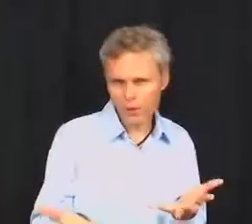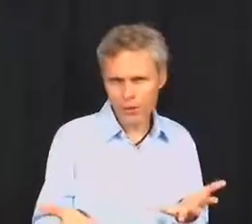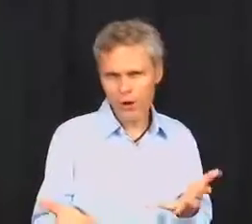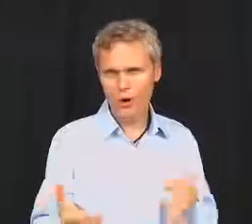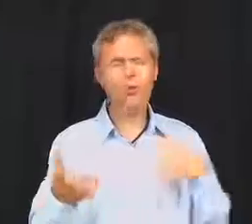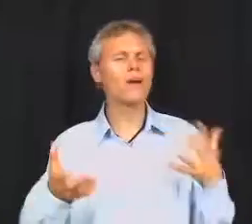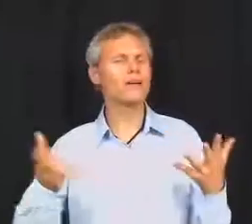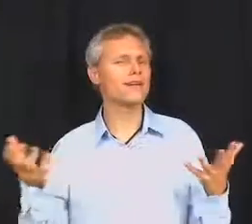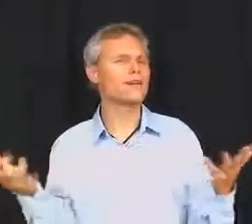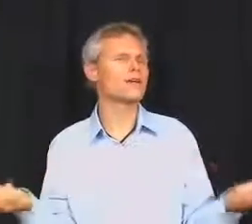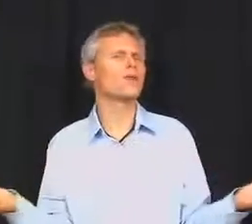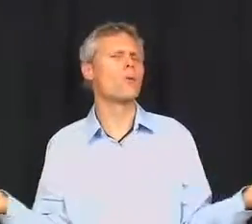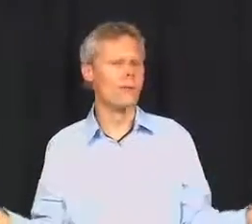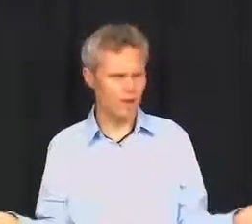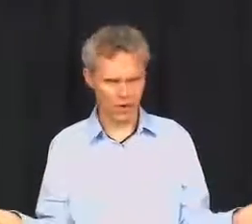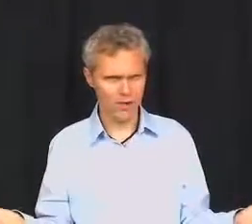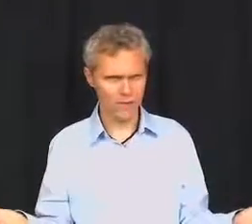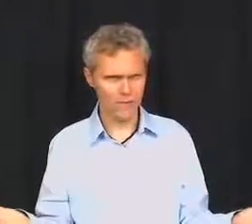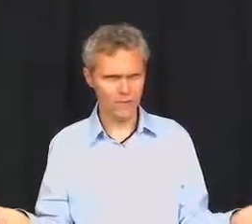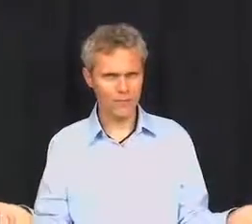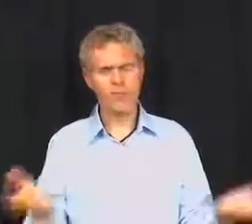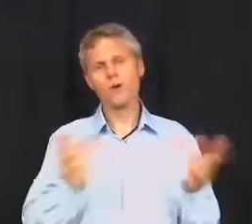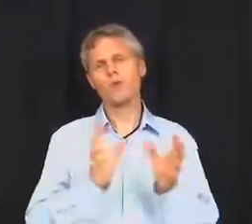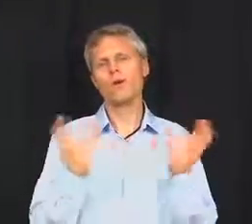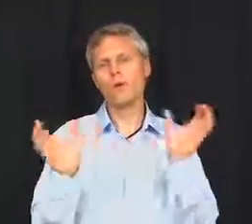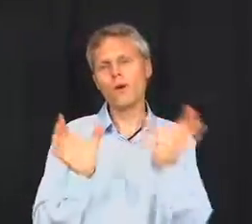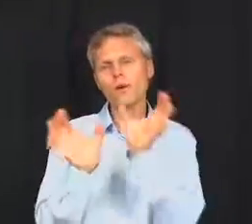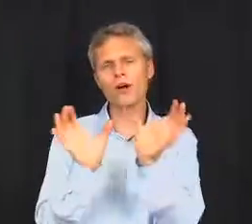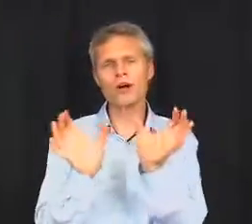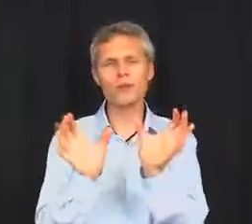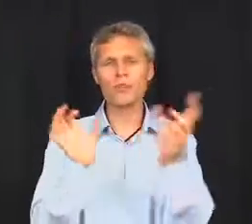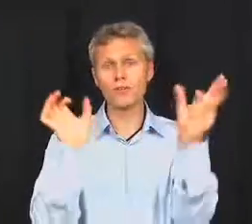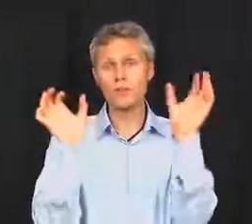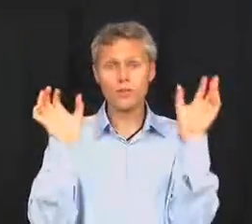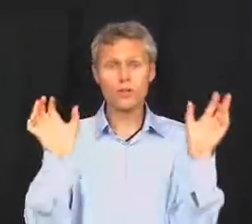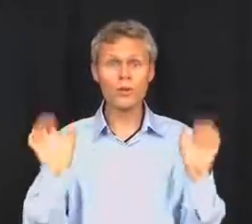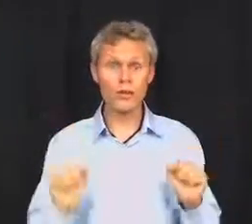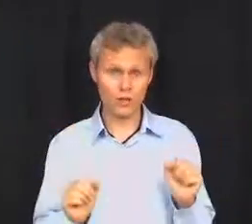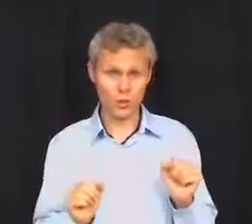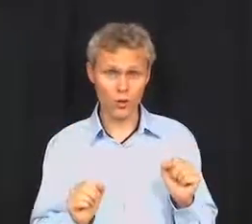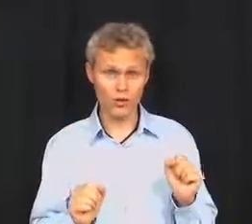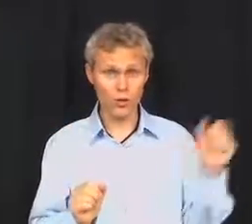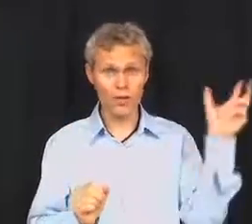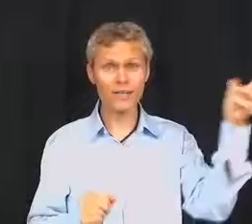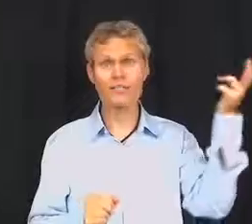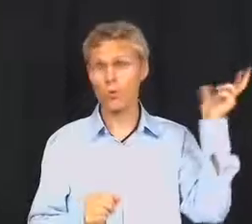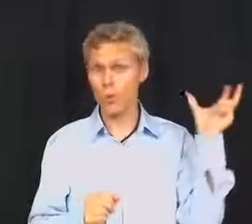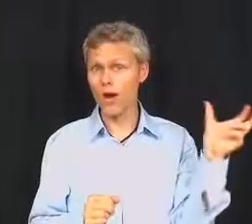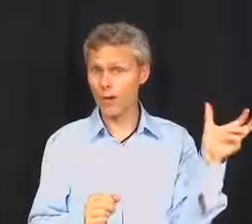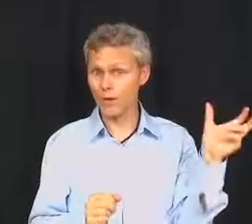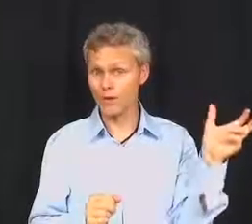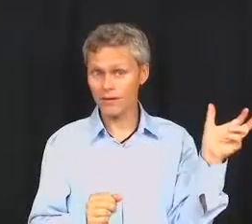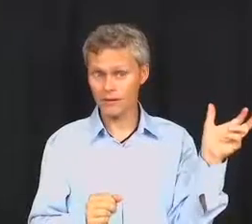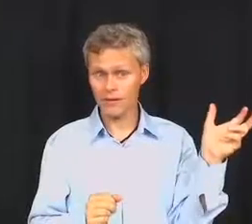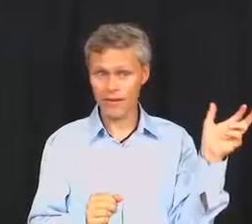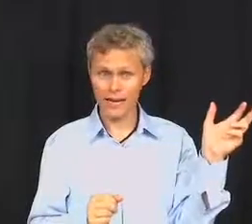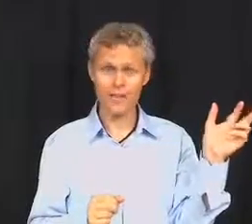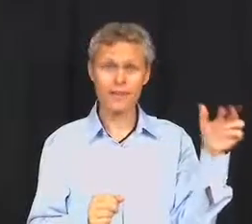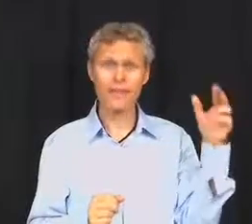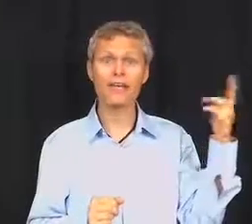don't know, what is a webinar? Well, webinar comes from two English words. One is web, as in the